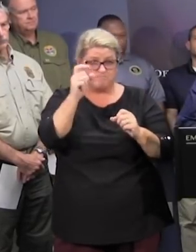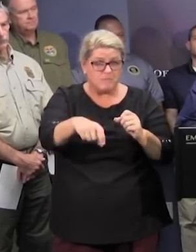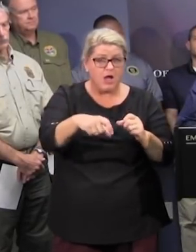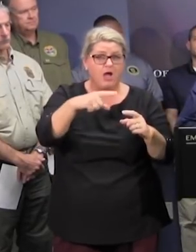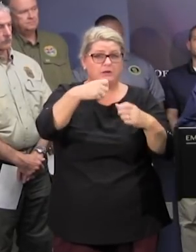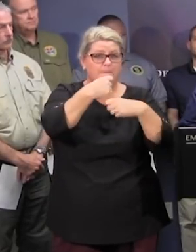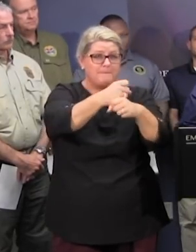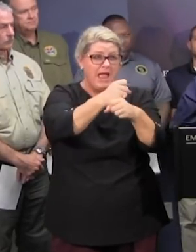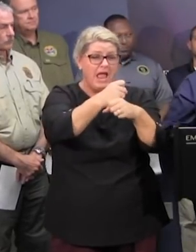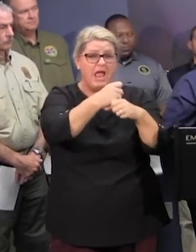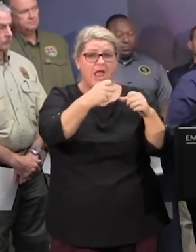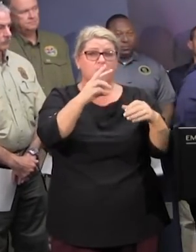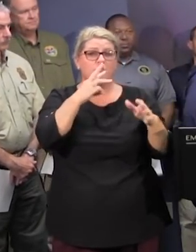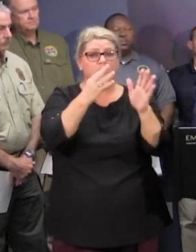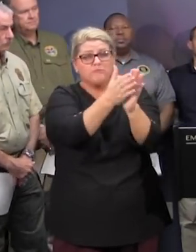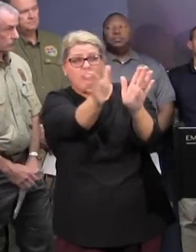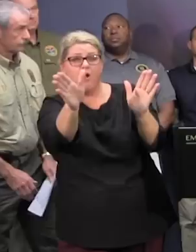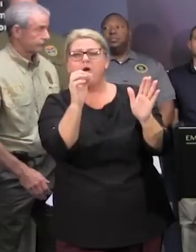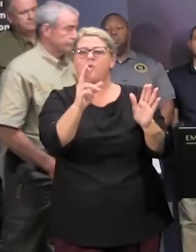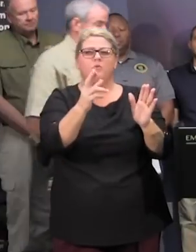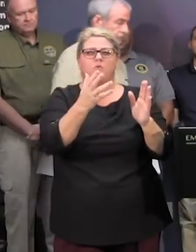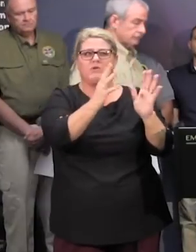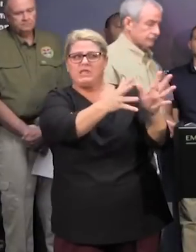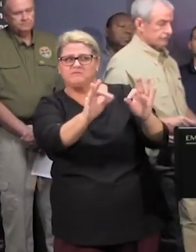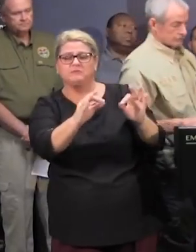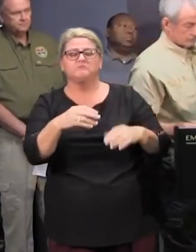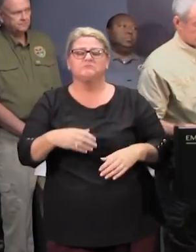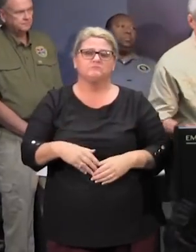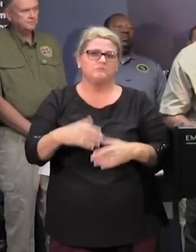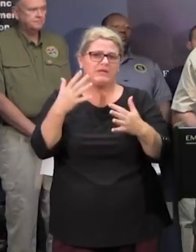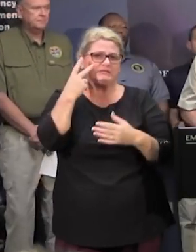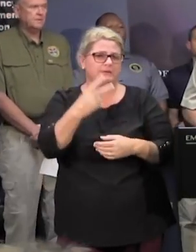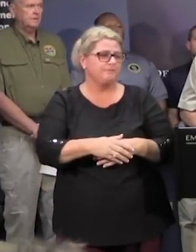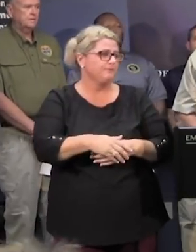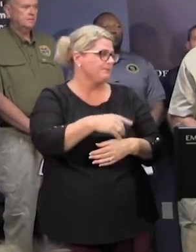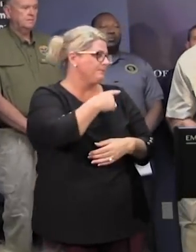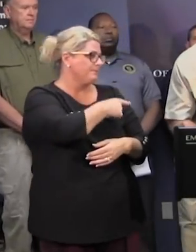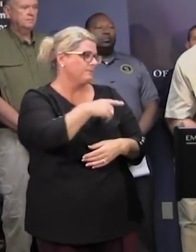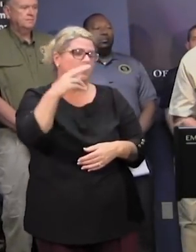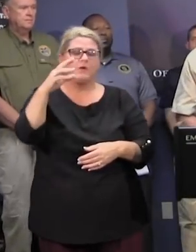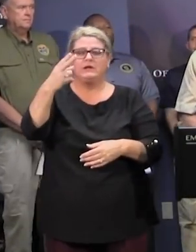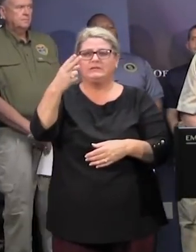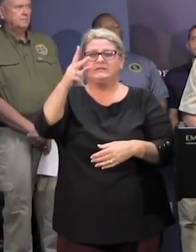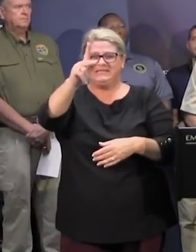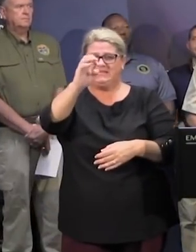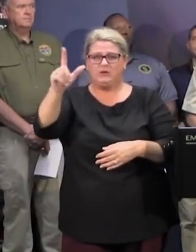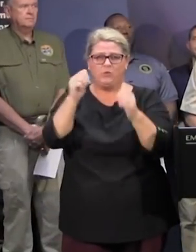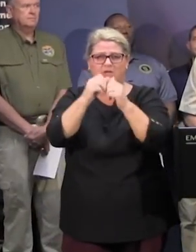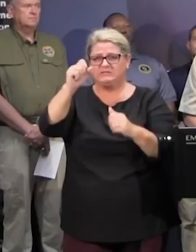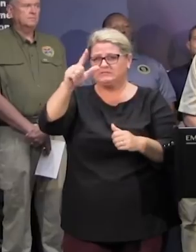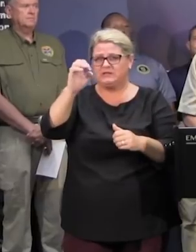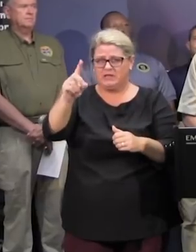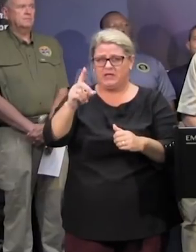any concerns there thank you thank you chief mark keel south carolina law enforcement division thank you governor all of the